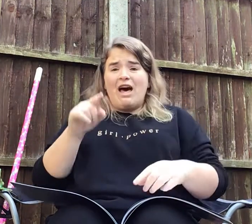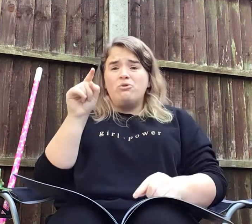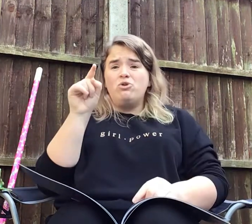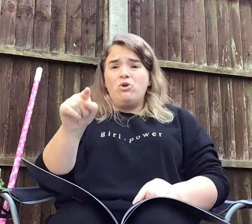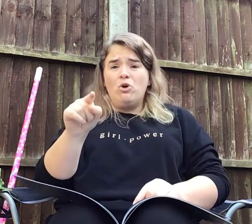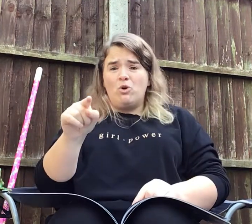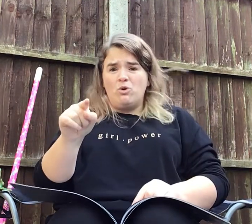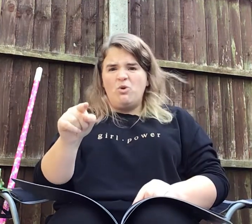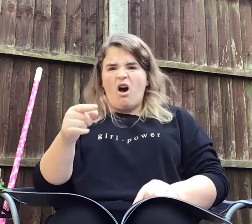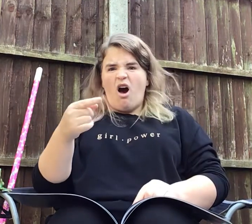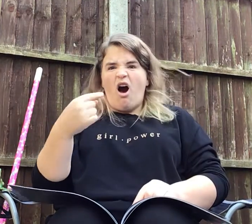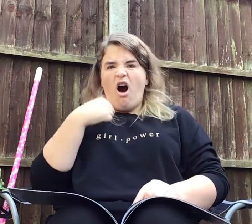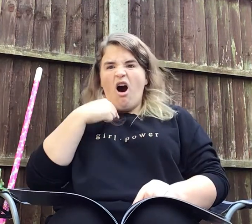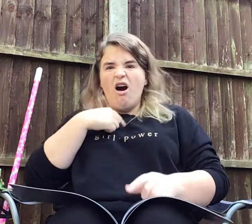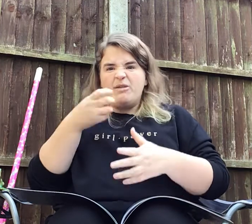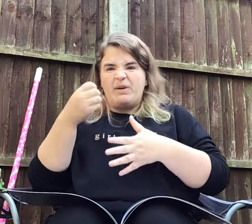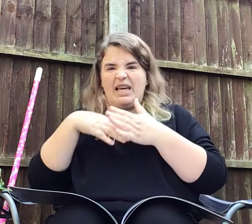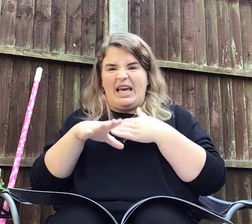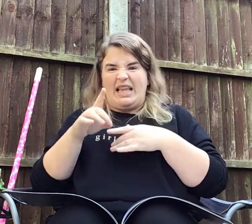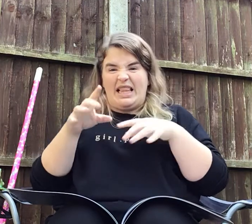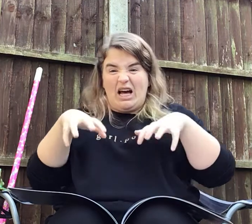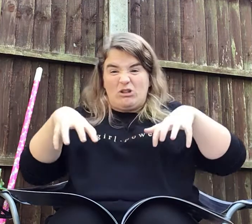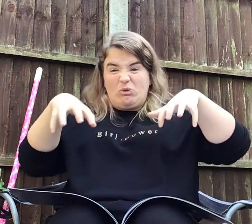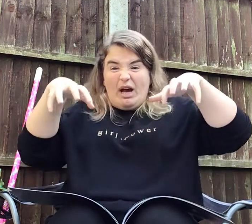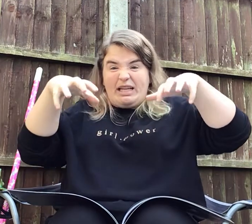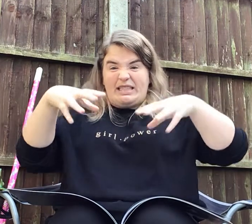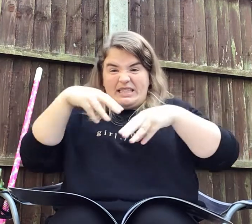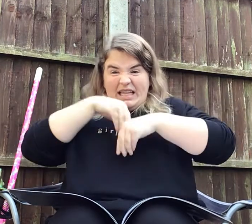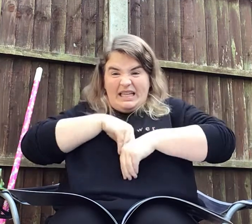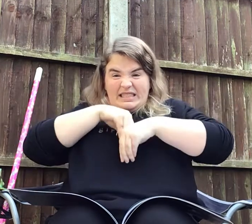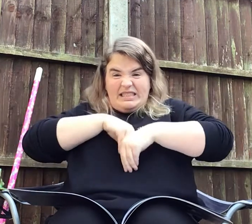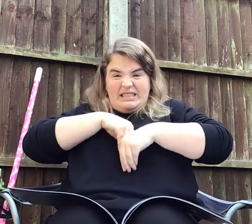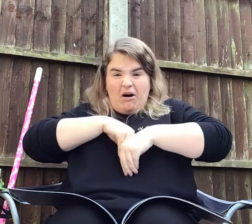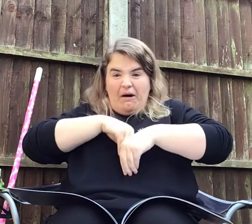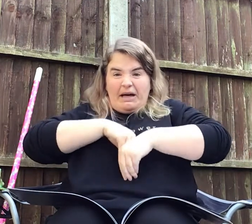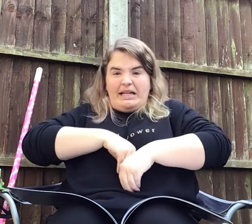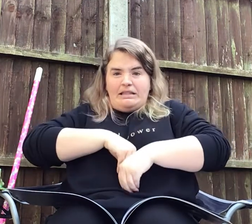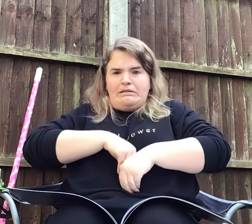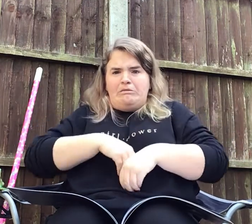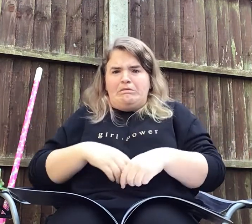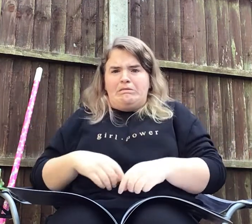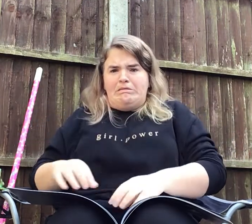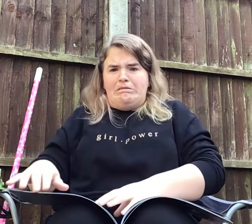you, I'd be in that dragon's inside. Ooh.